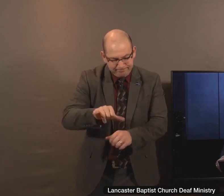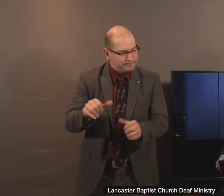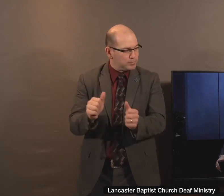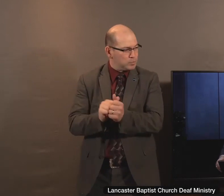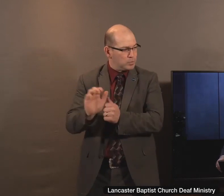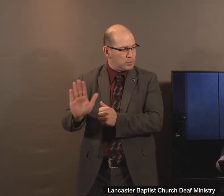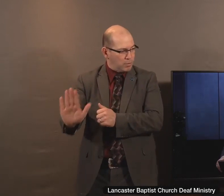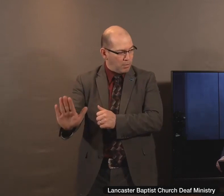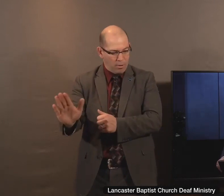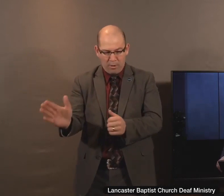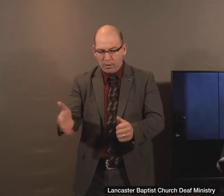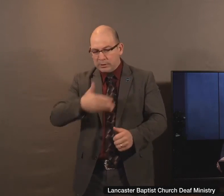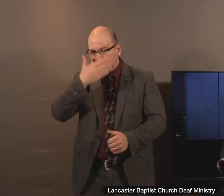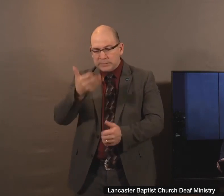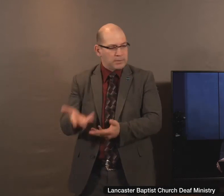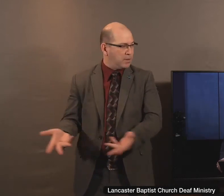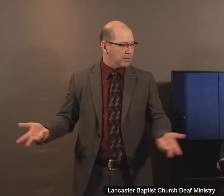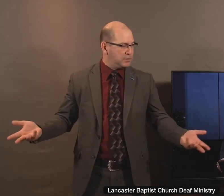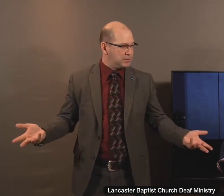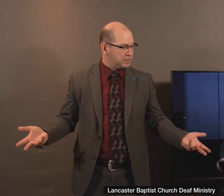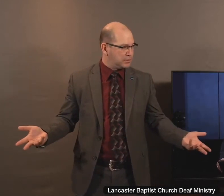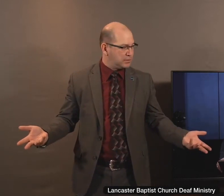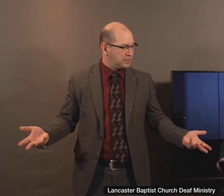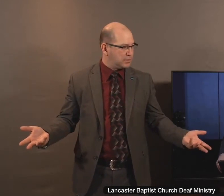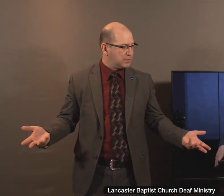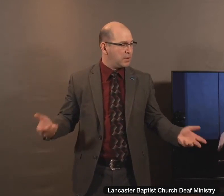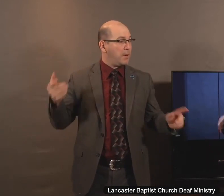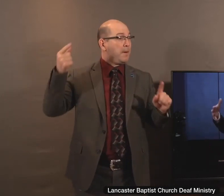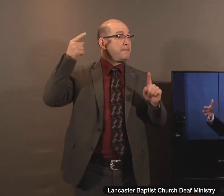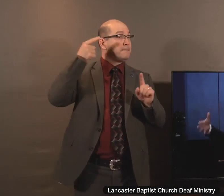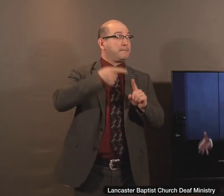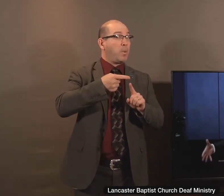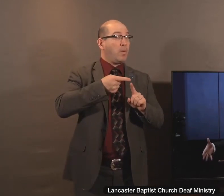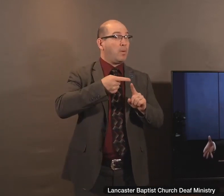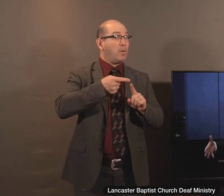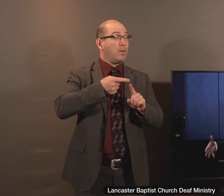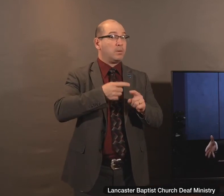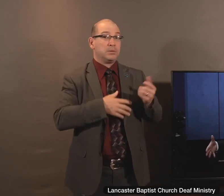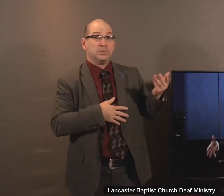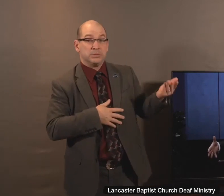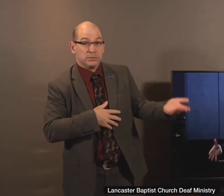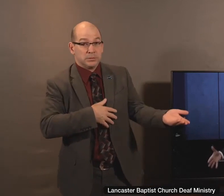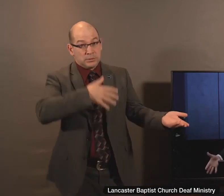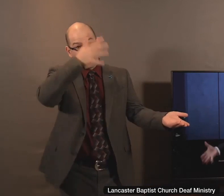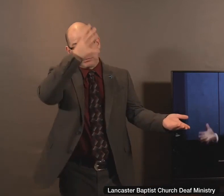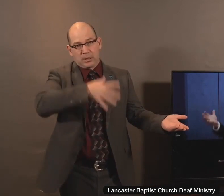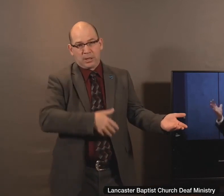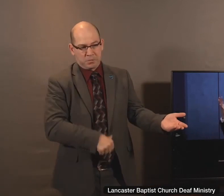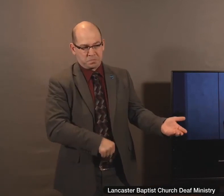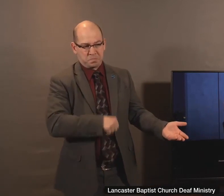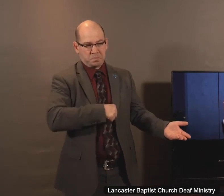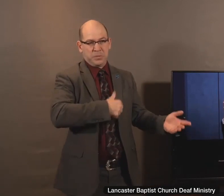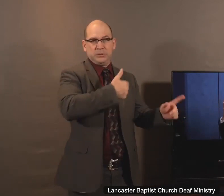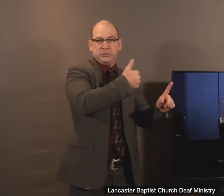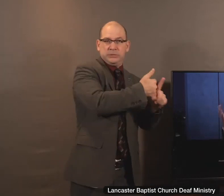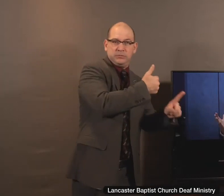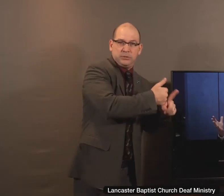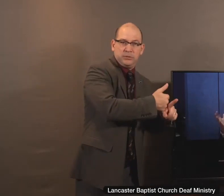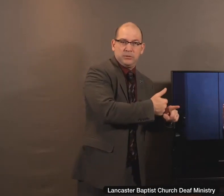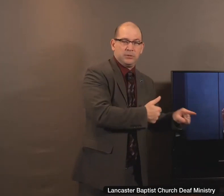Now, in essence, the Pharisee who was caught up in his self-righteousness failed to recognize who was